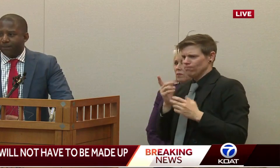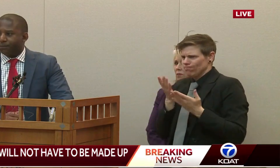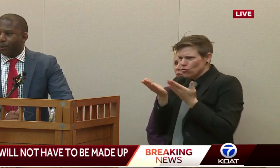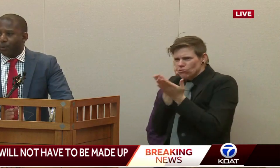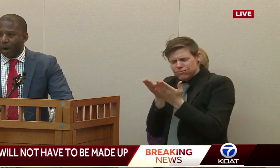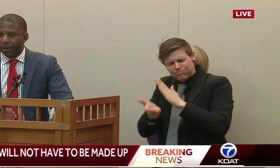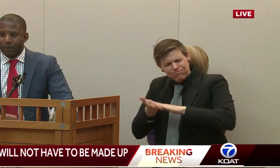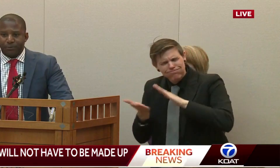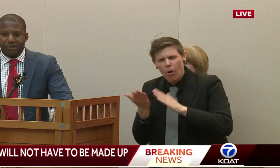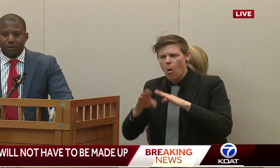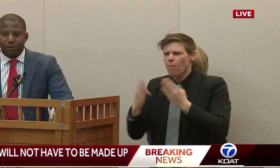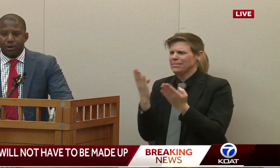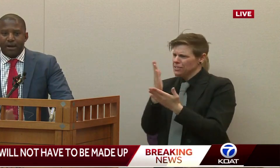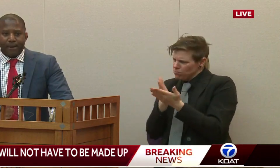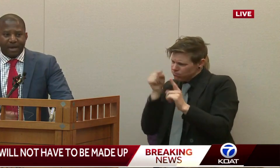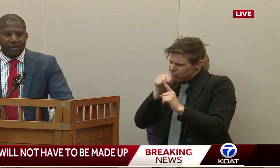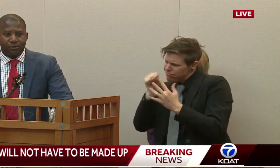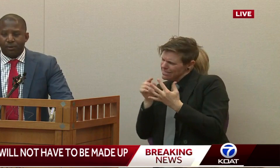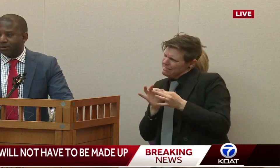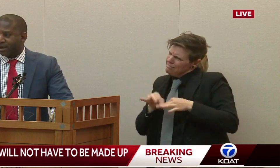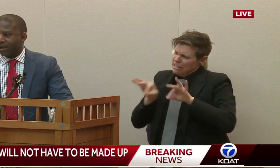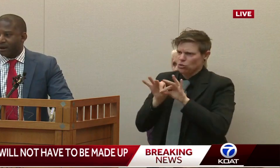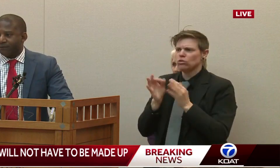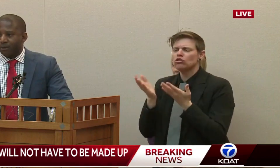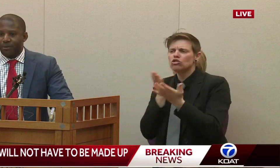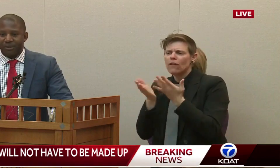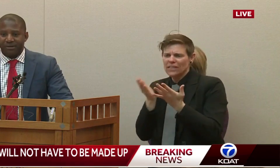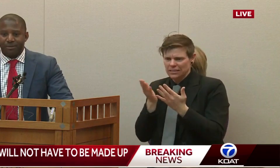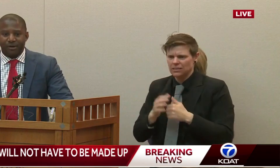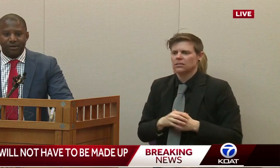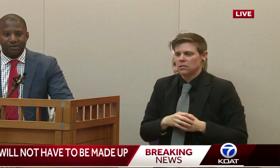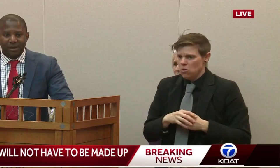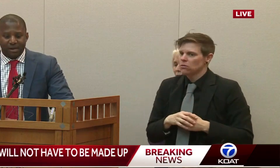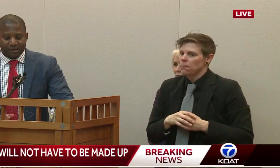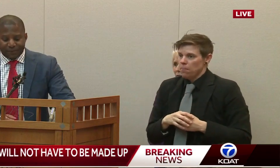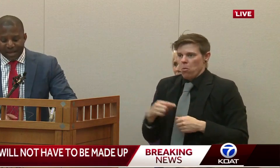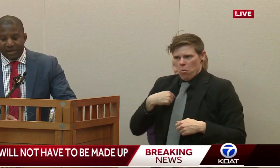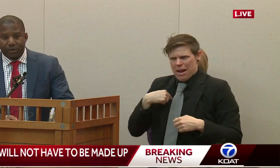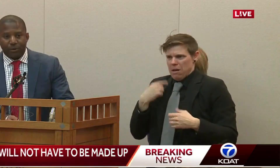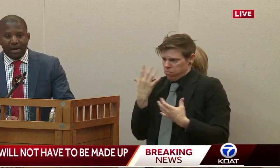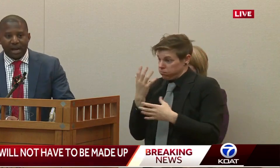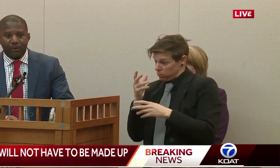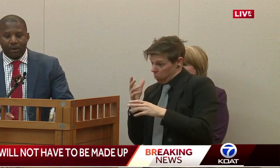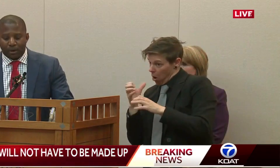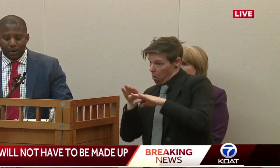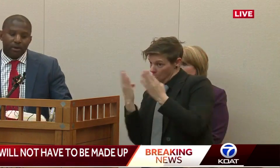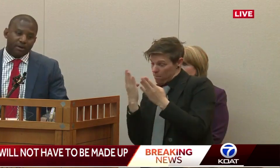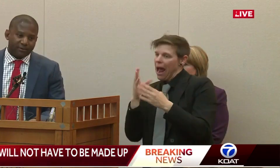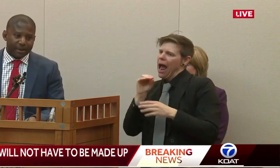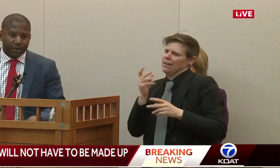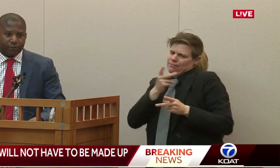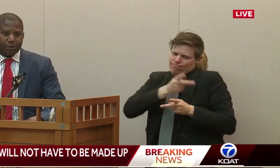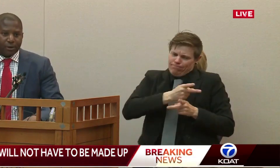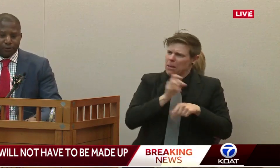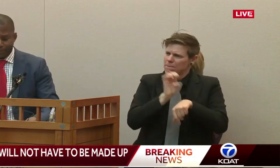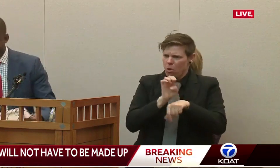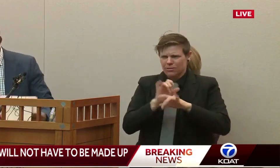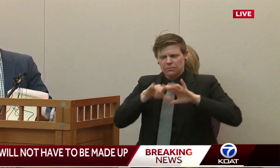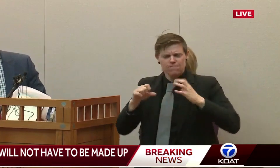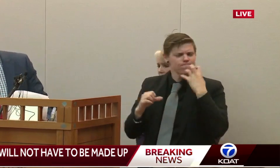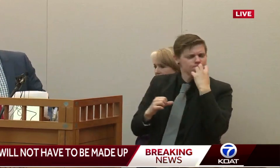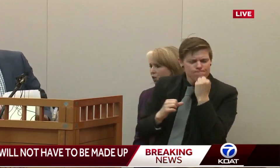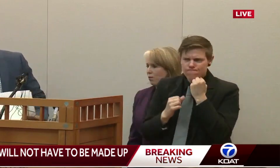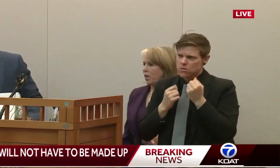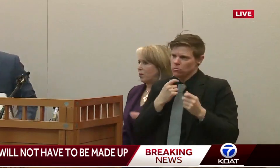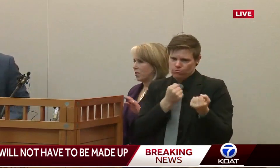while we go through this closure and making sure that we're taking care of our employees in the process. So thank you and I will give it back to the government.